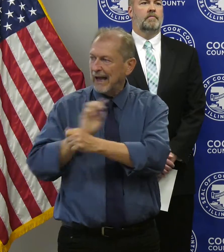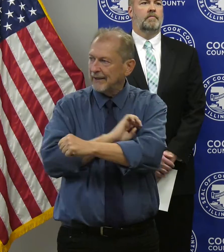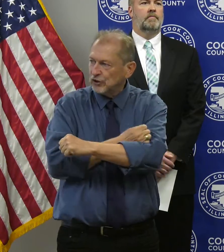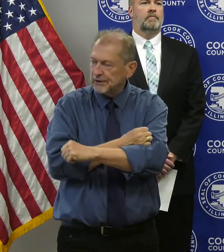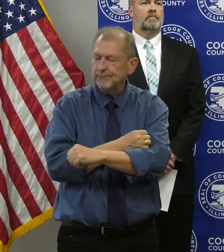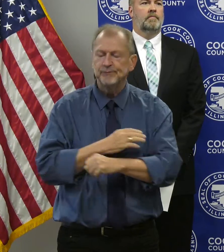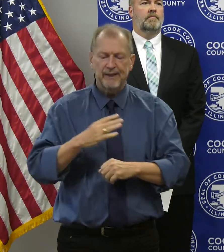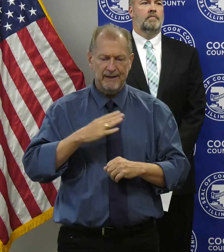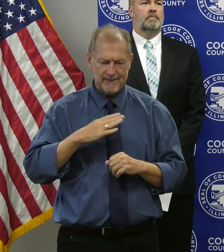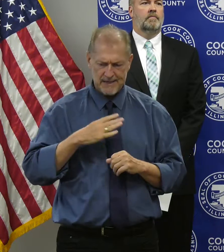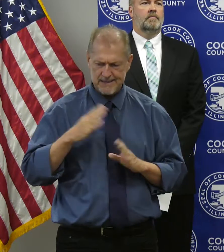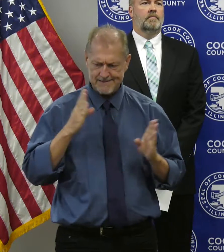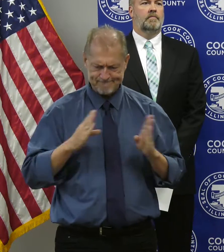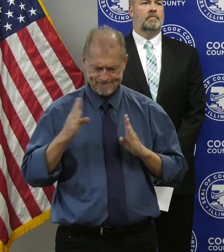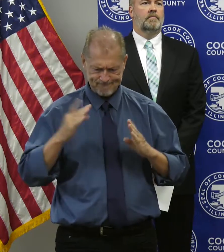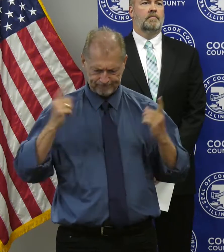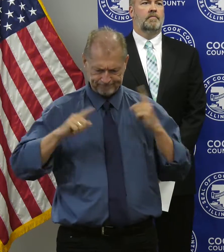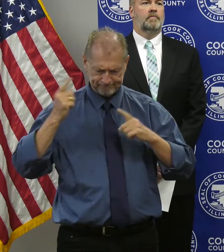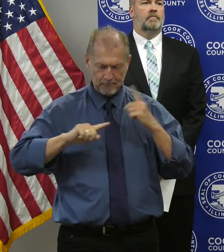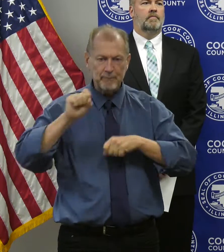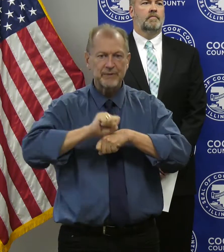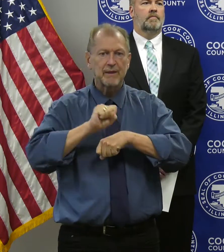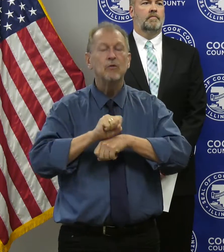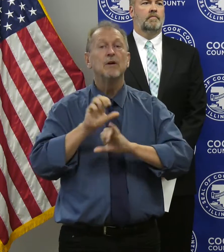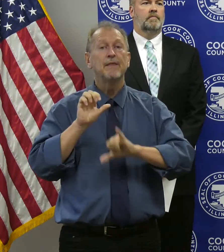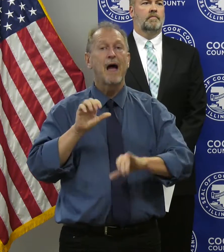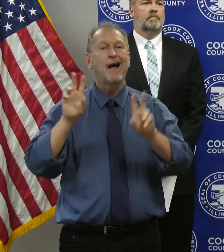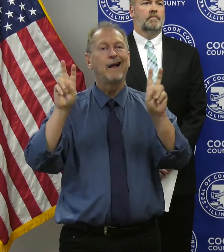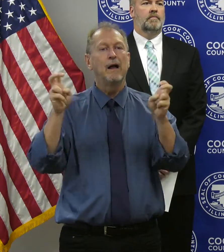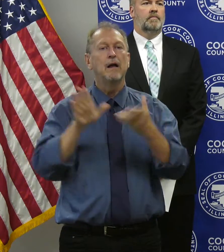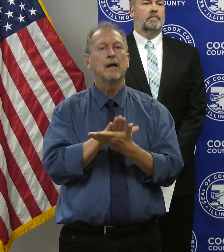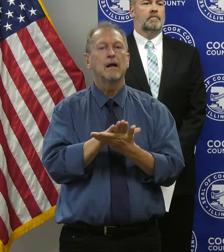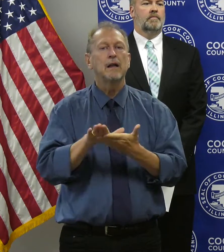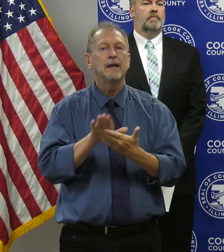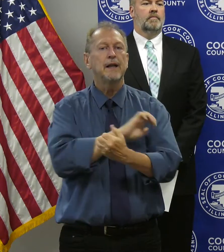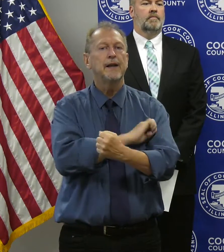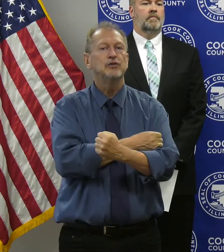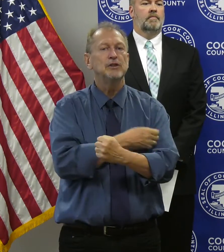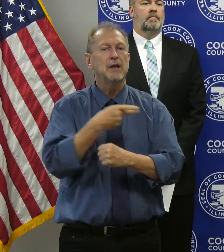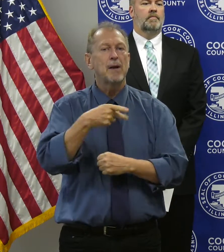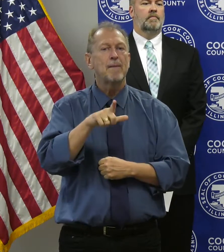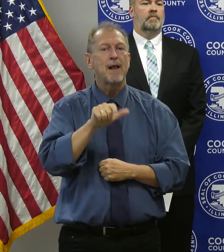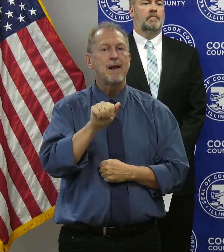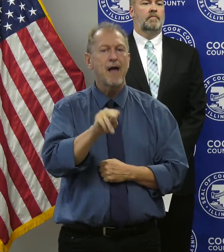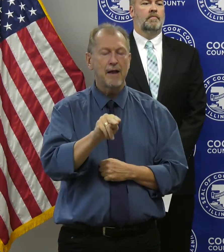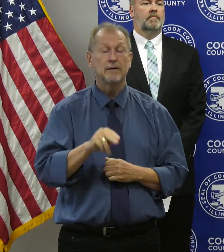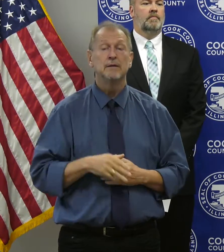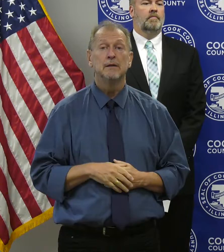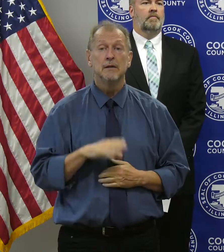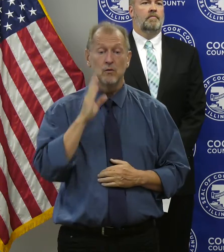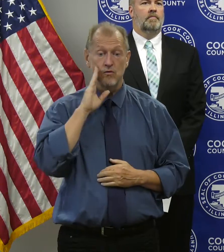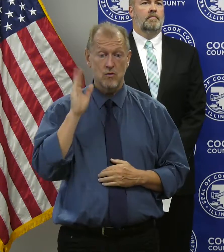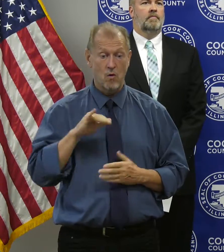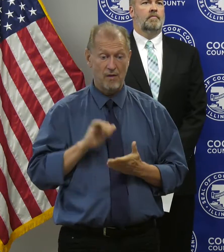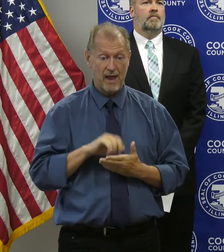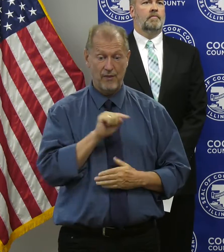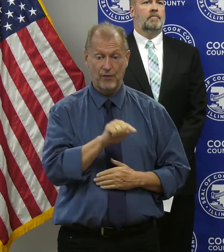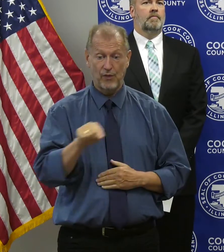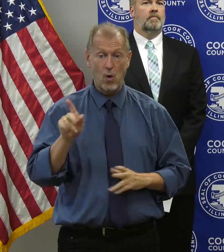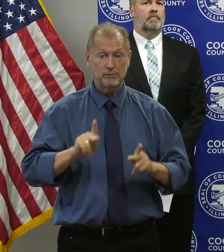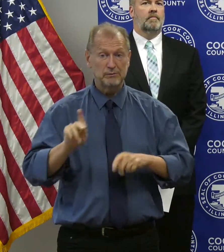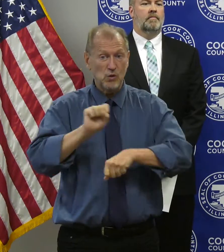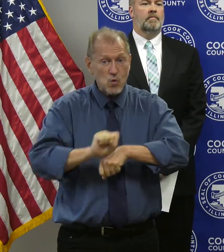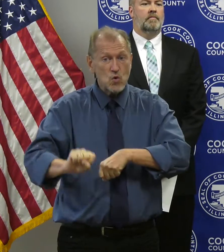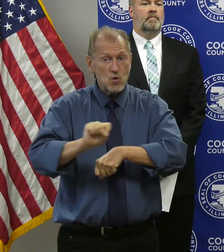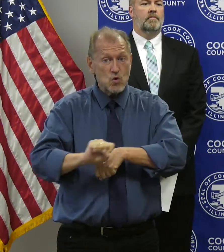policy changes set forth in the Clean Energy Plan. We know that it is the skilled in-house tradespeople working